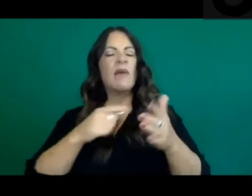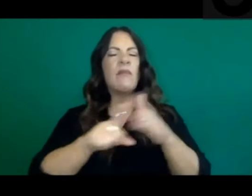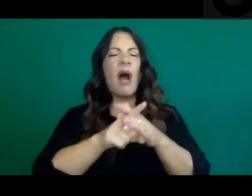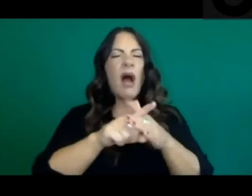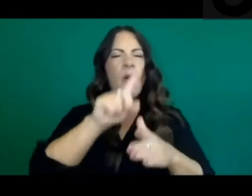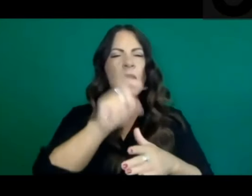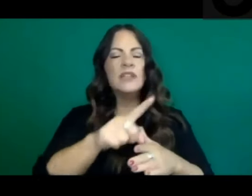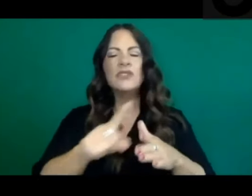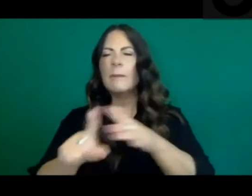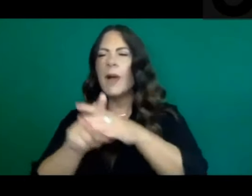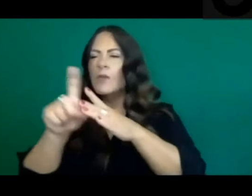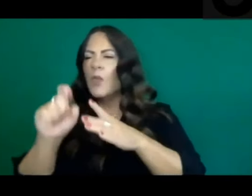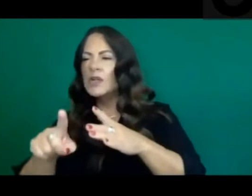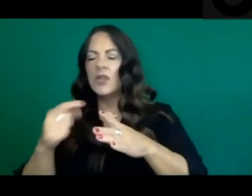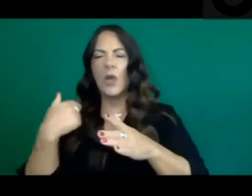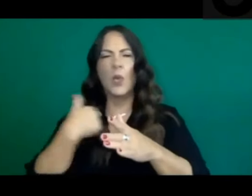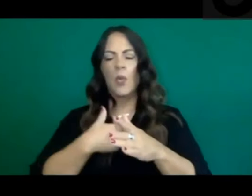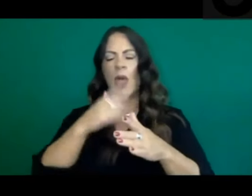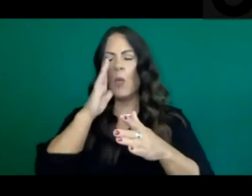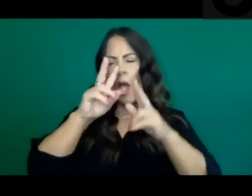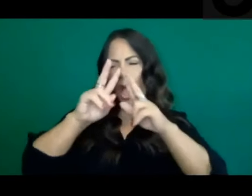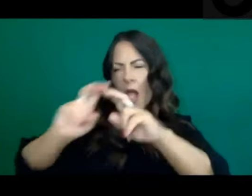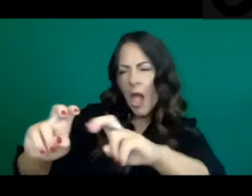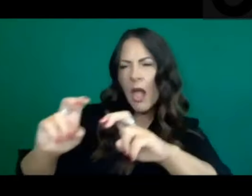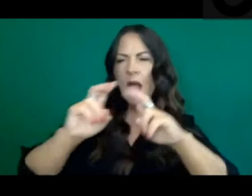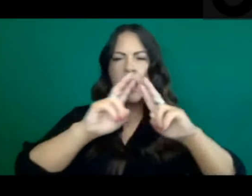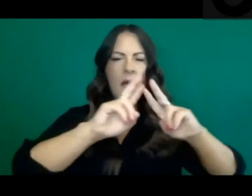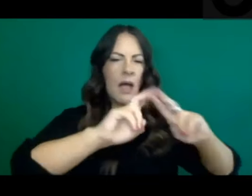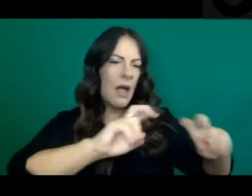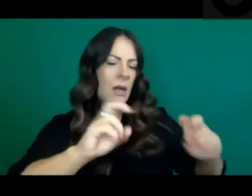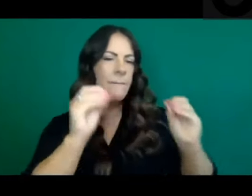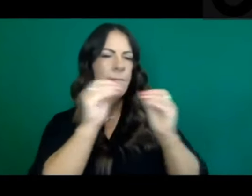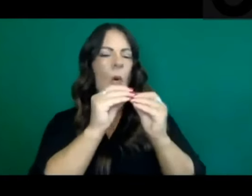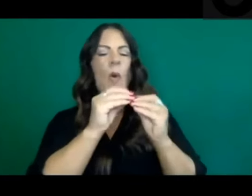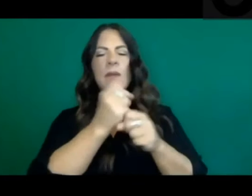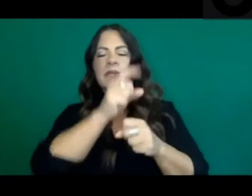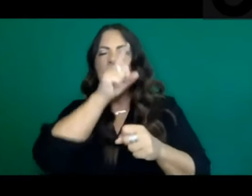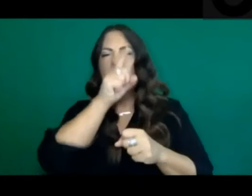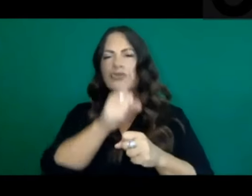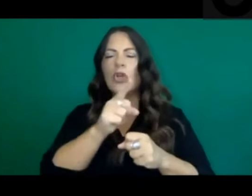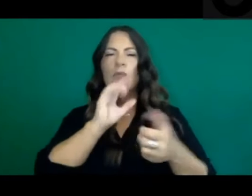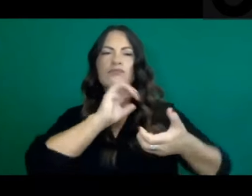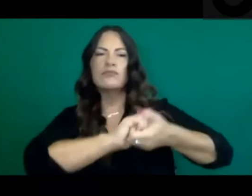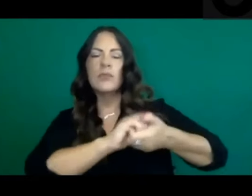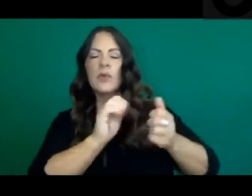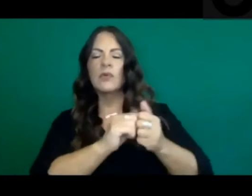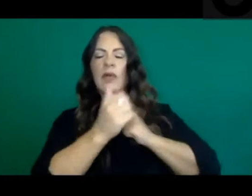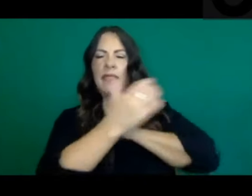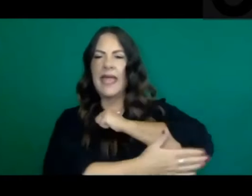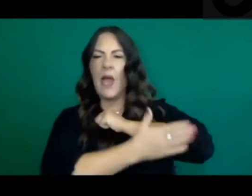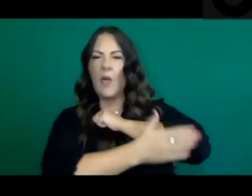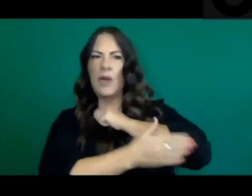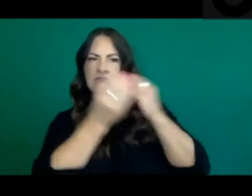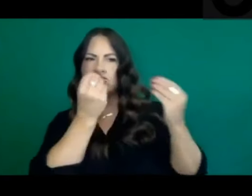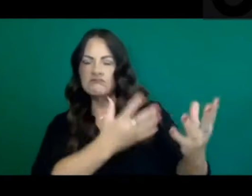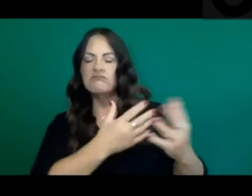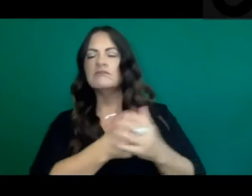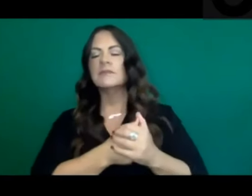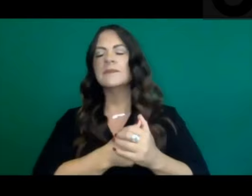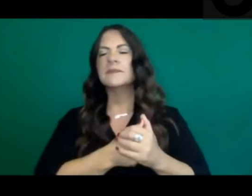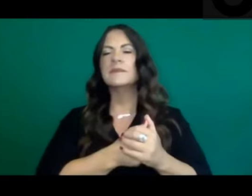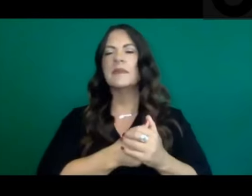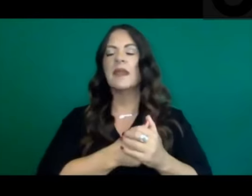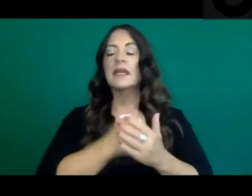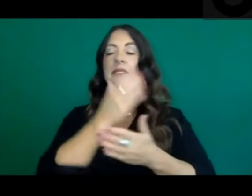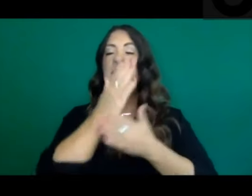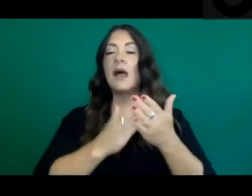we track them down with our county partners to make sure we fulfill those needs. And right now, there are some questions open